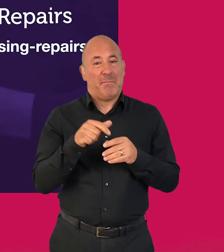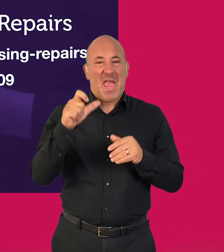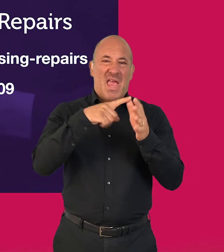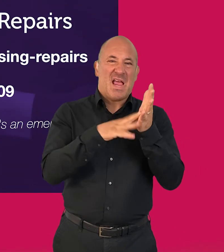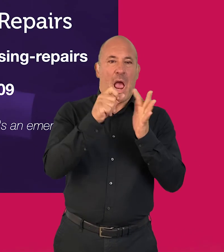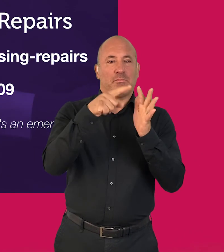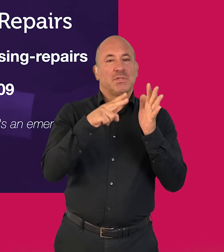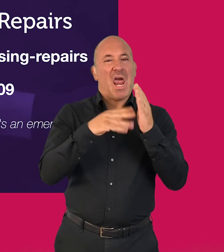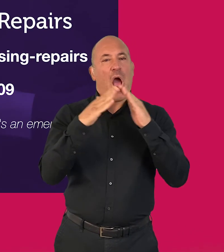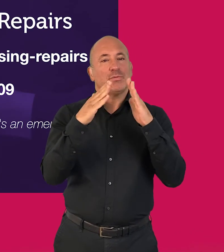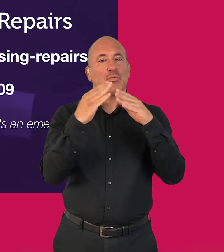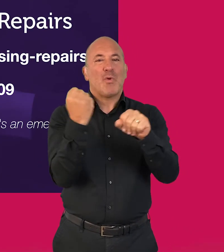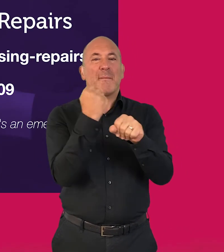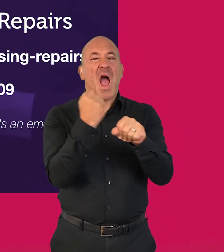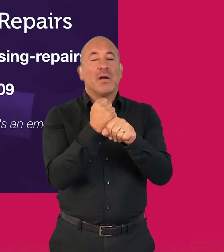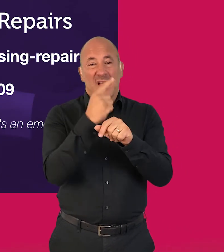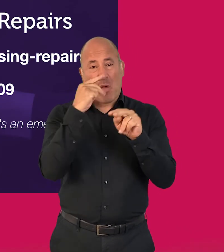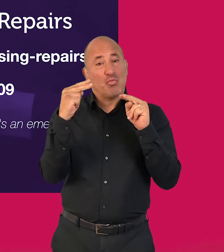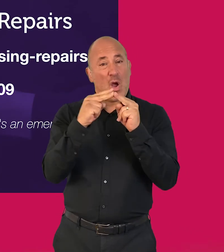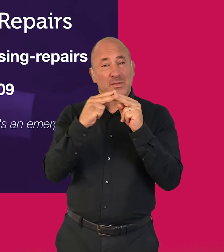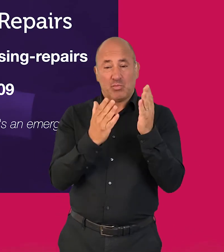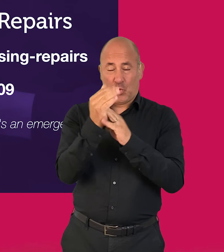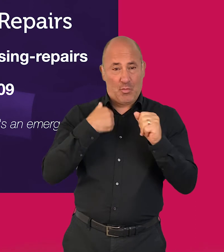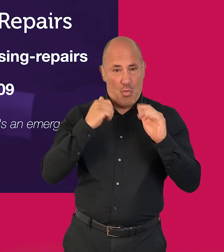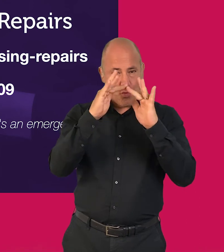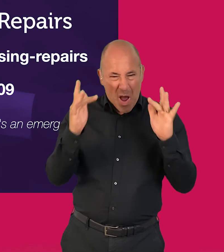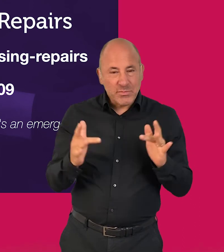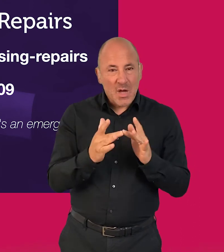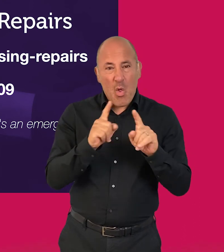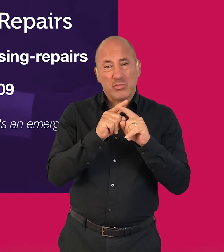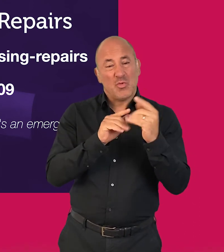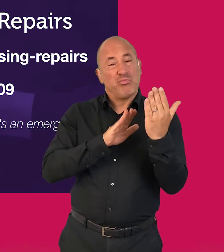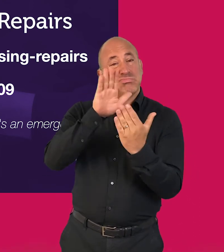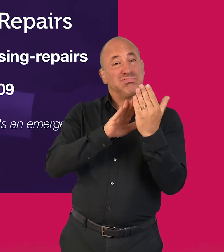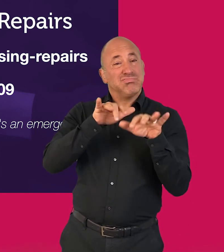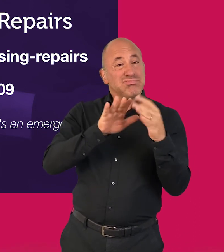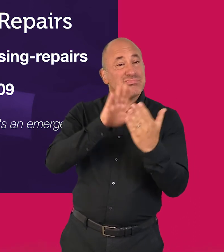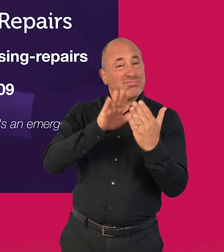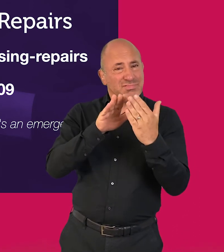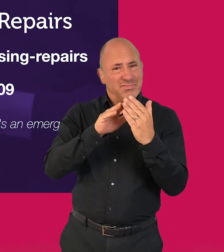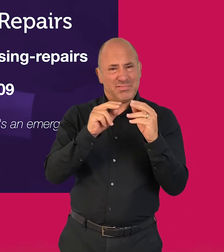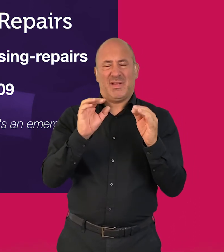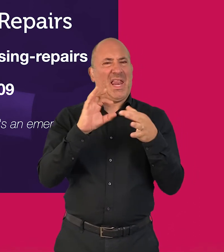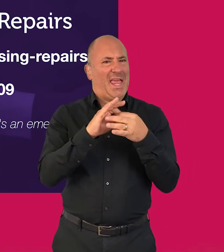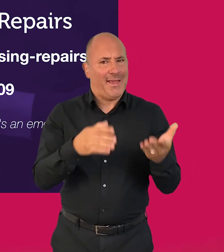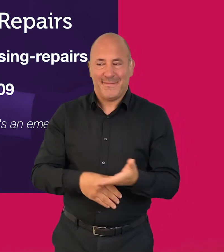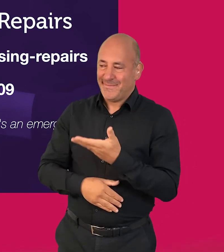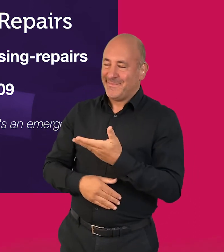also contact Camden housing repairs through our website and web chat at camden.gov.uk slash housing